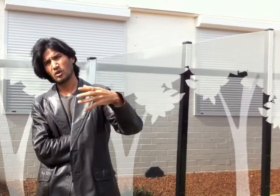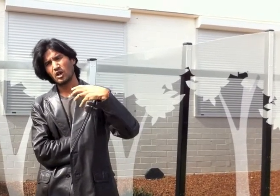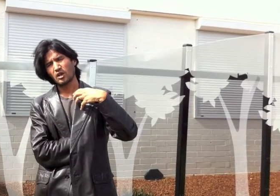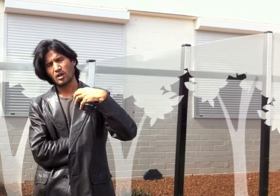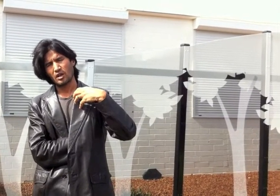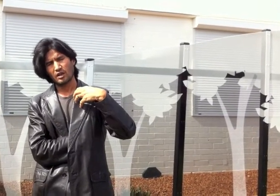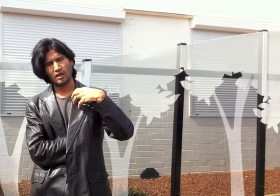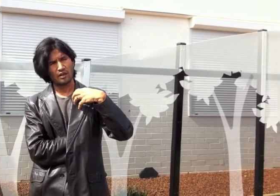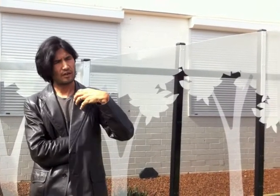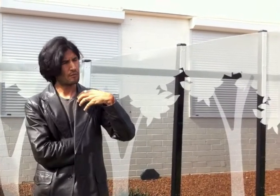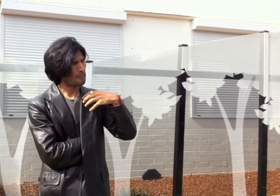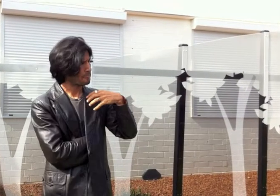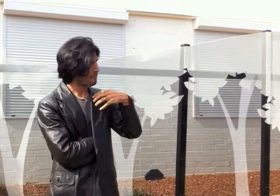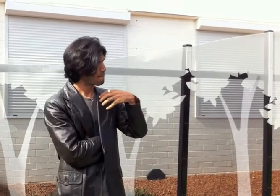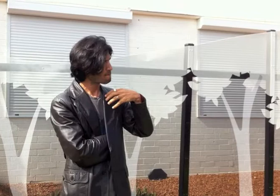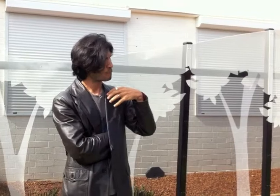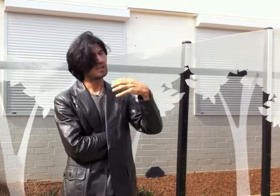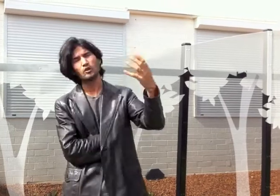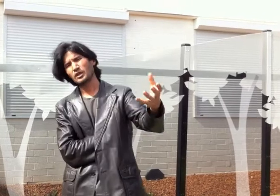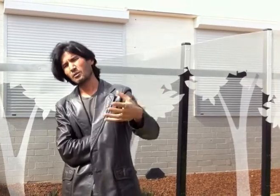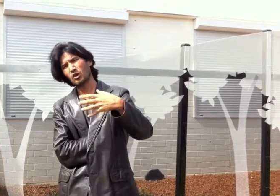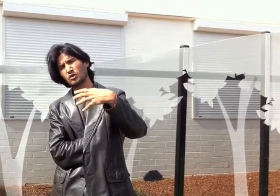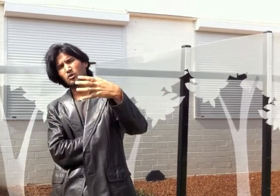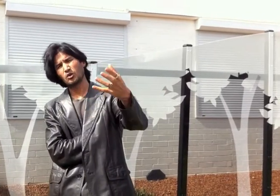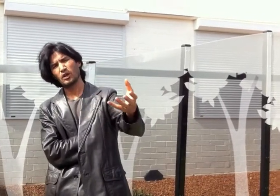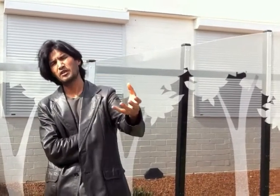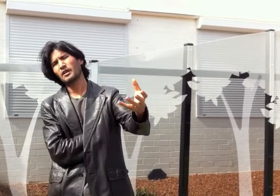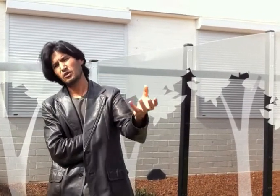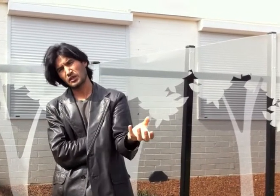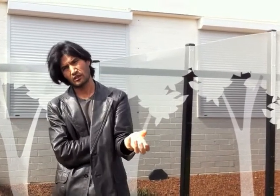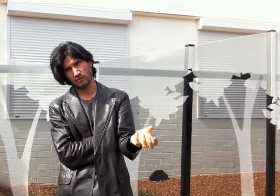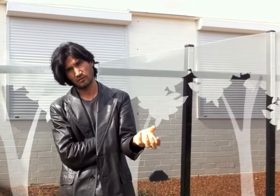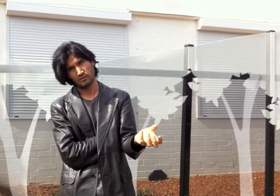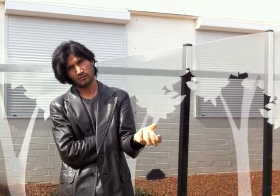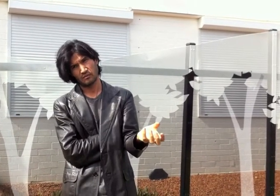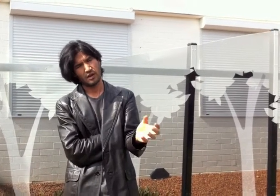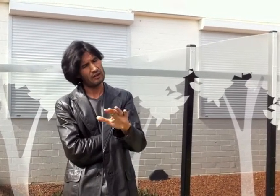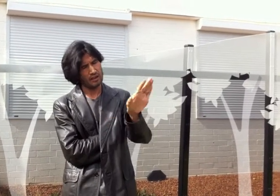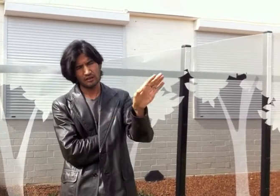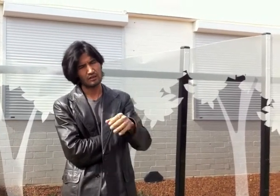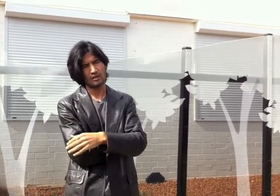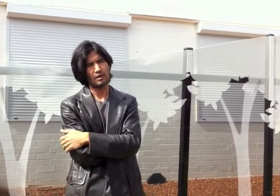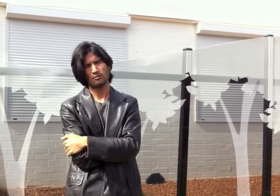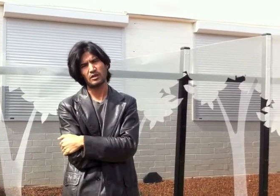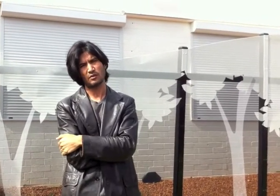tell your name or to identify yourself. And then I didn't say my number.